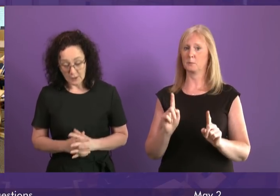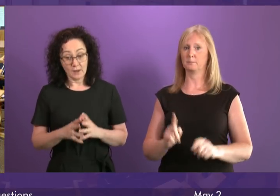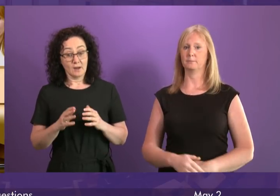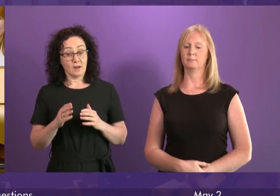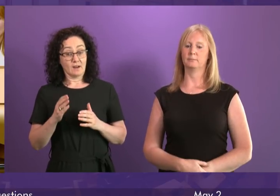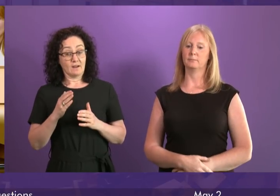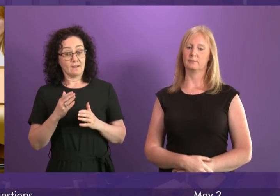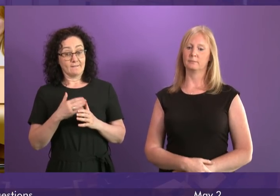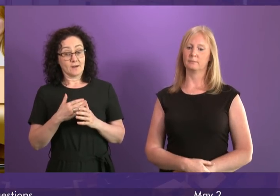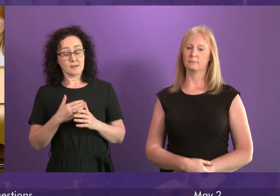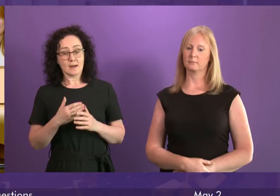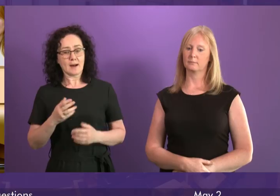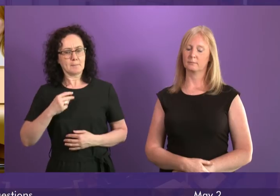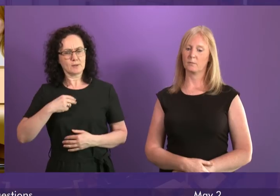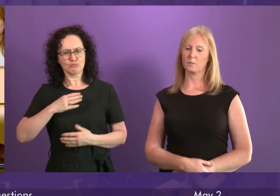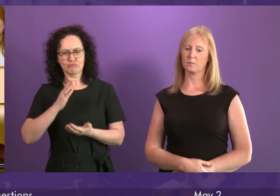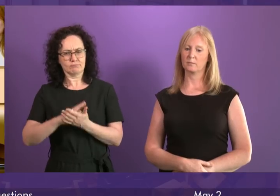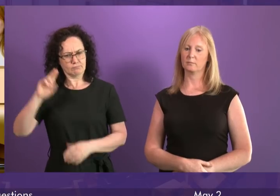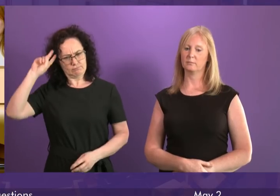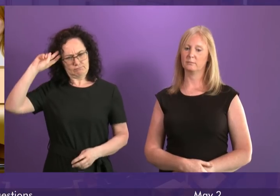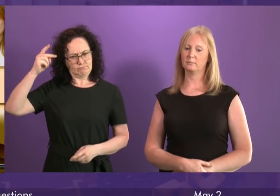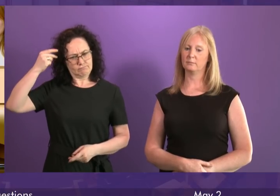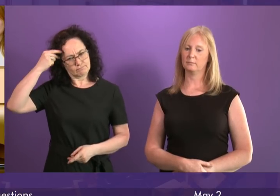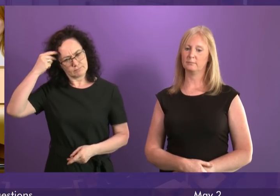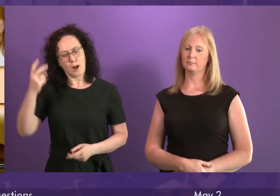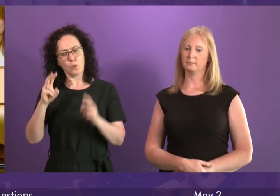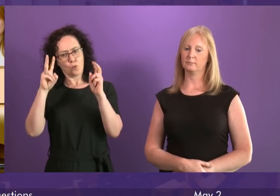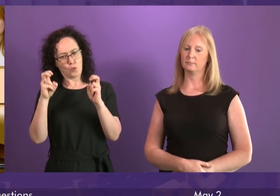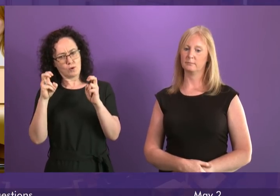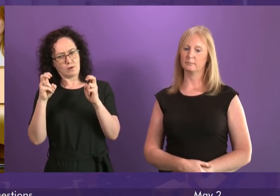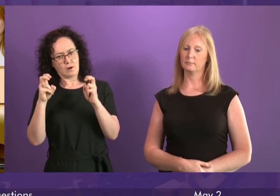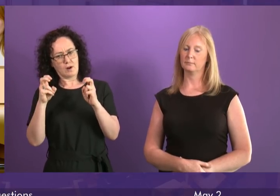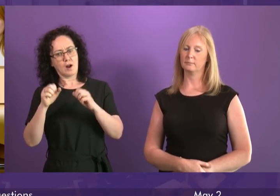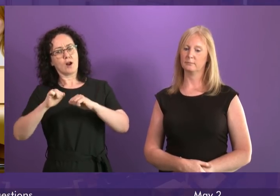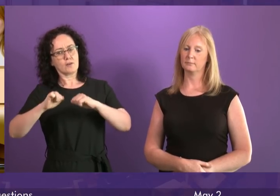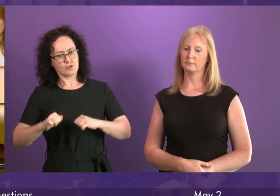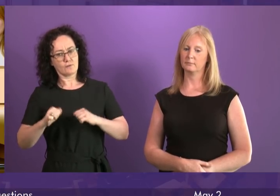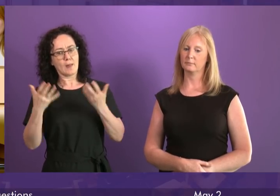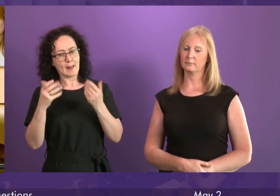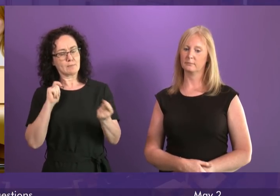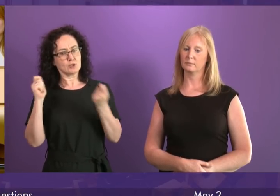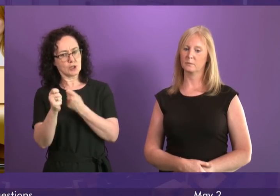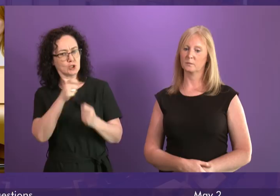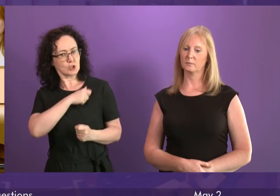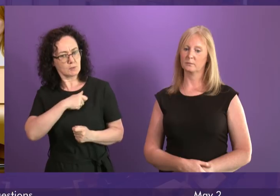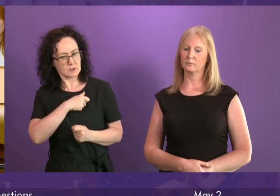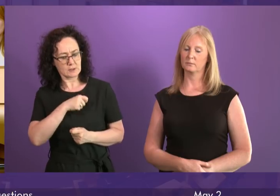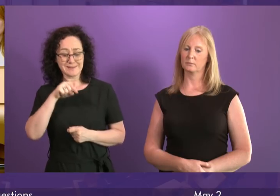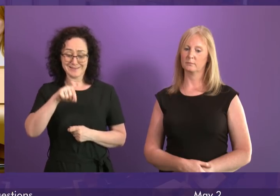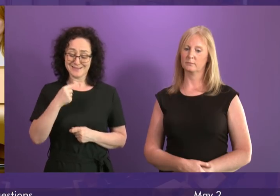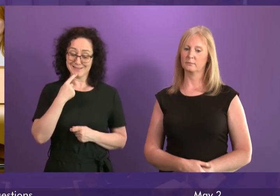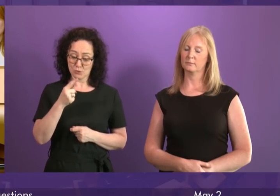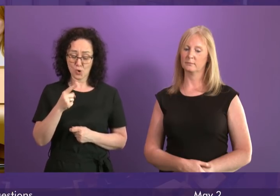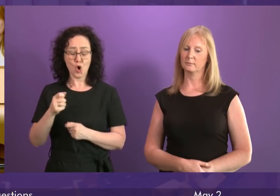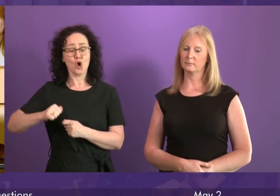firstly, there's no change of heart. mean, let me just quote the chairman of the Climate Change Committee this morning. Scotland has been a leader within